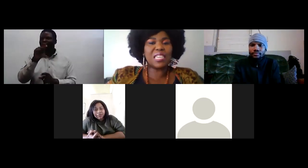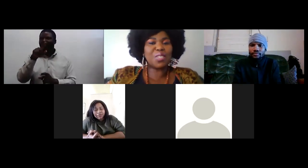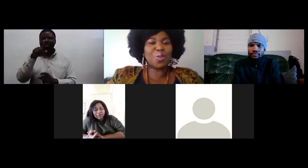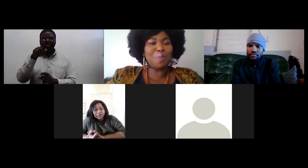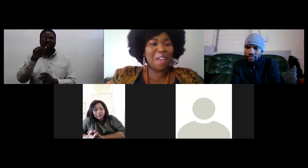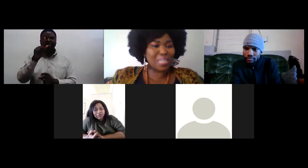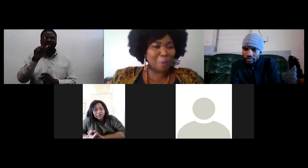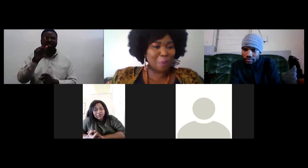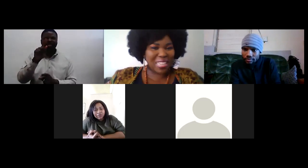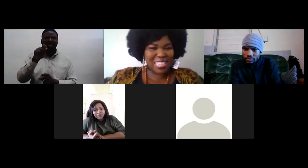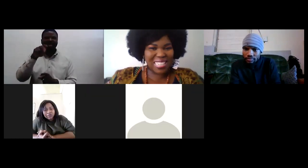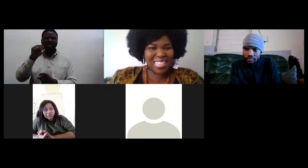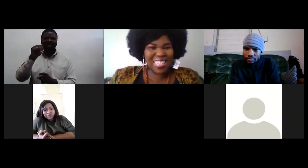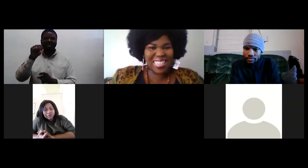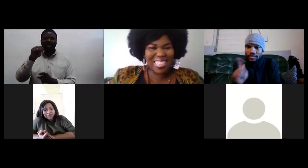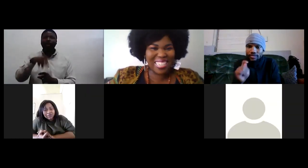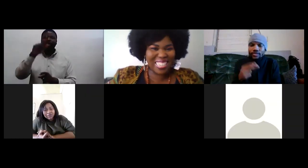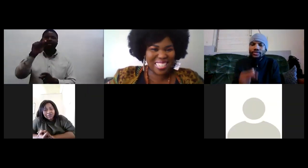actually took my first point